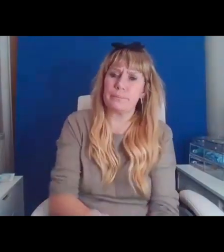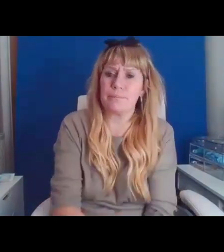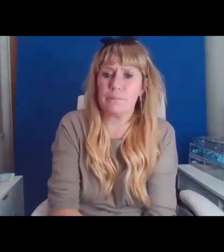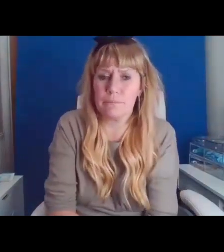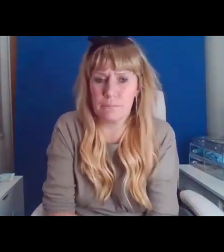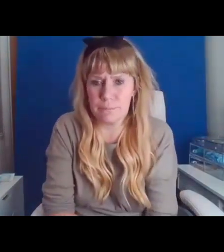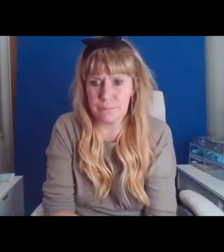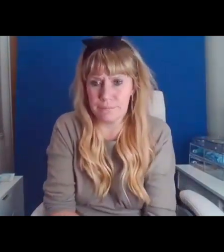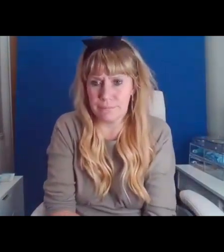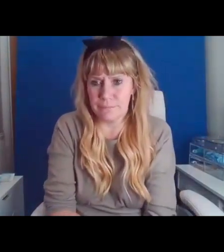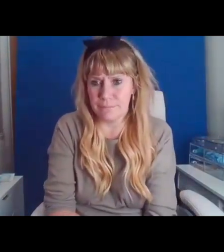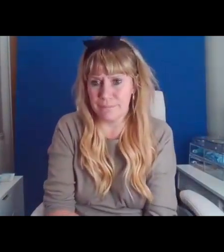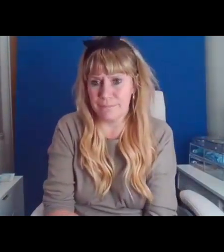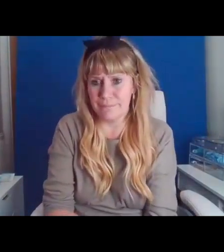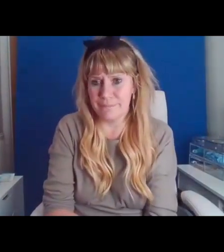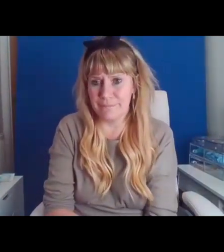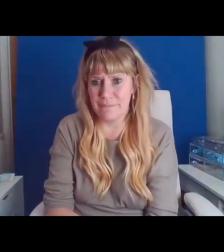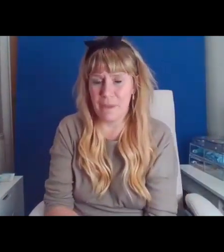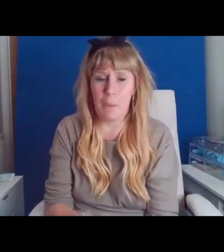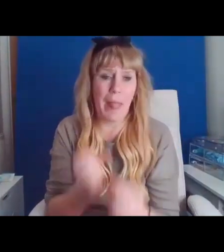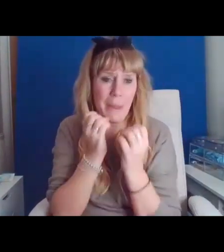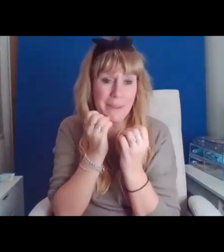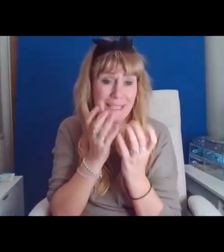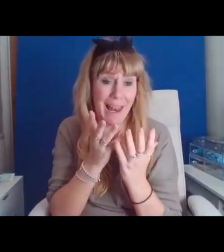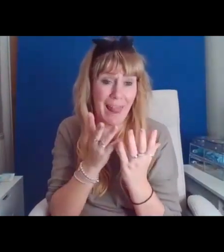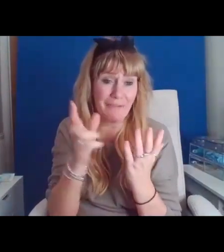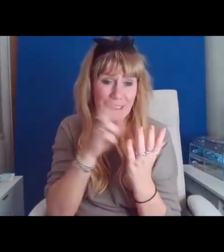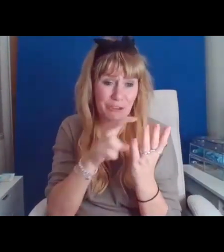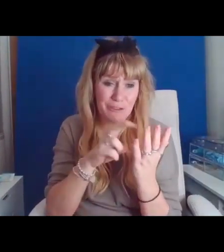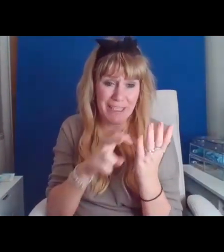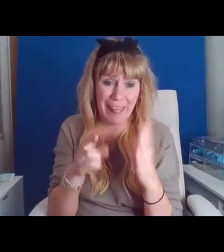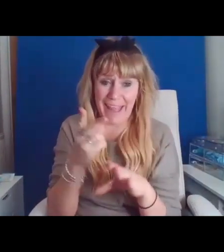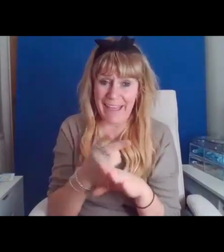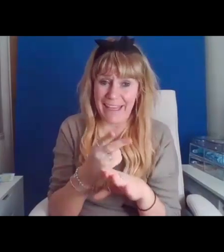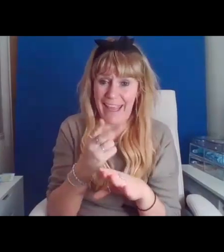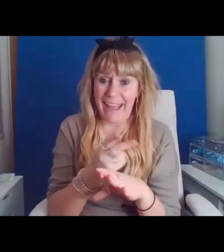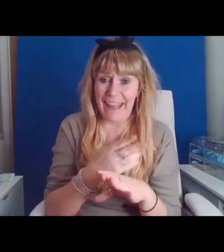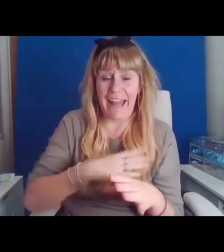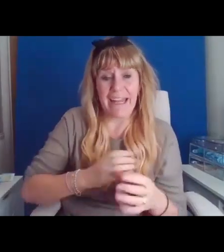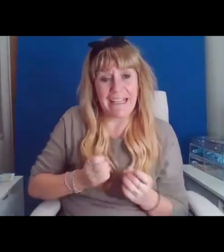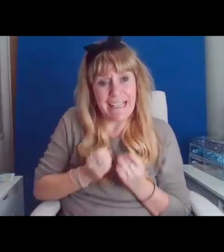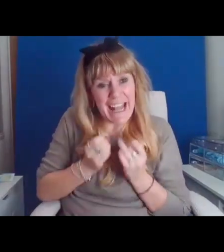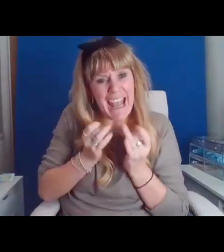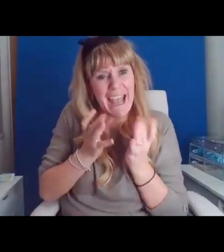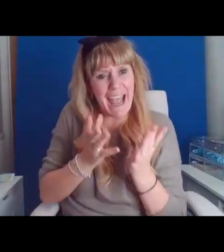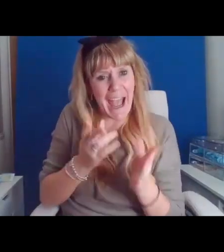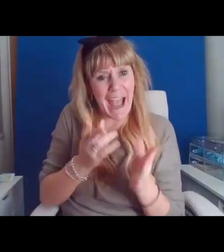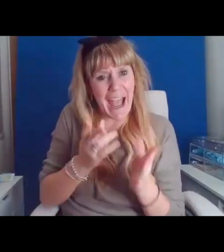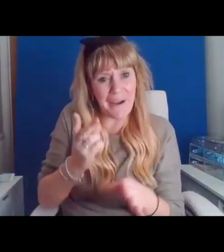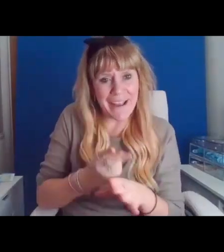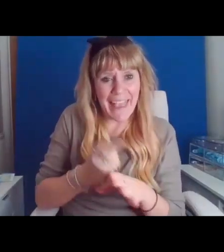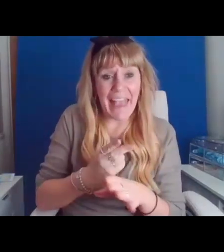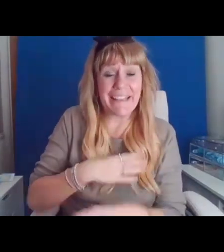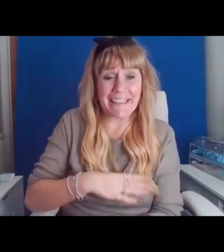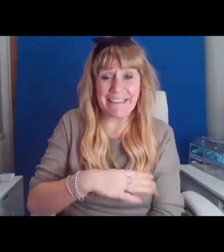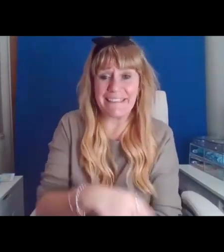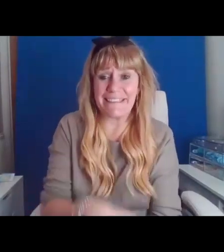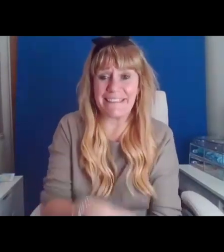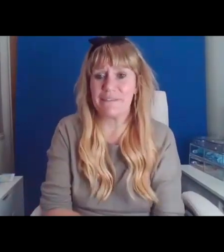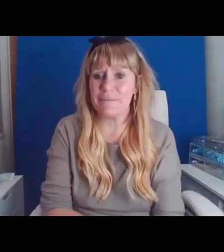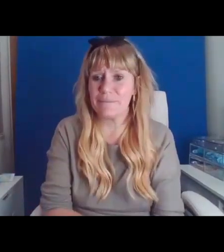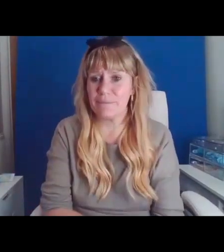Oh, well that was lovely to read that again. That needed out again, these things are spirals, you know.